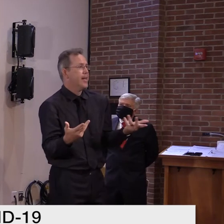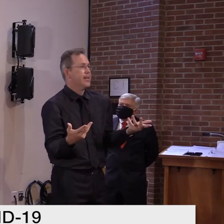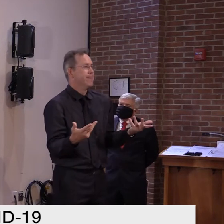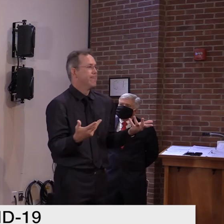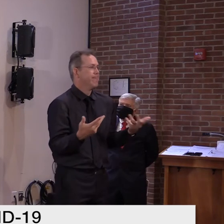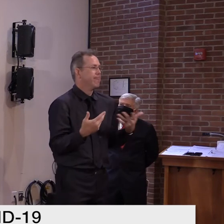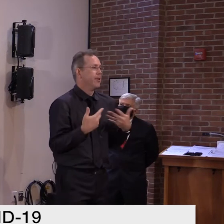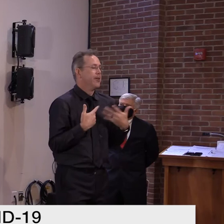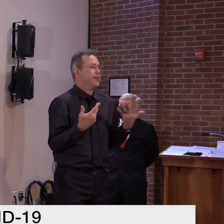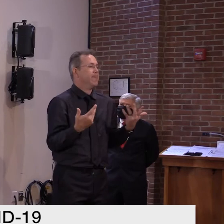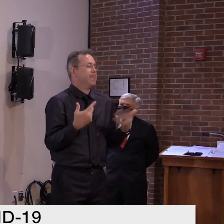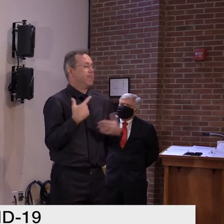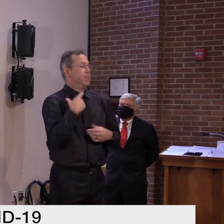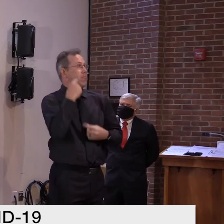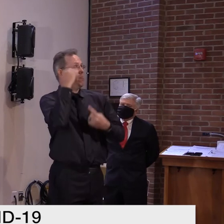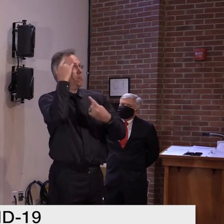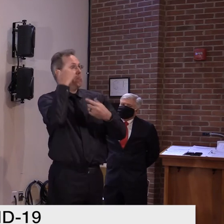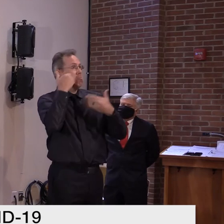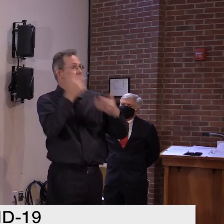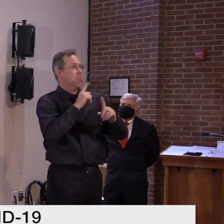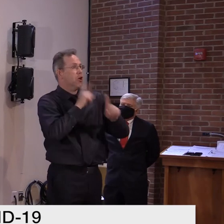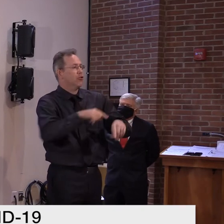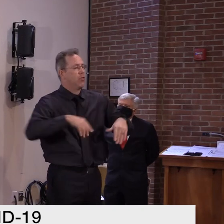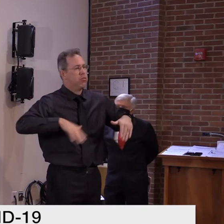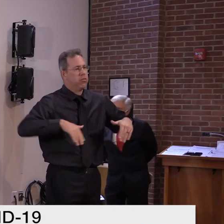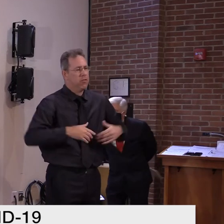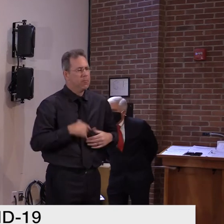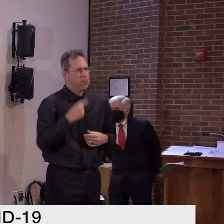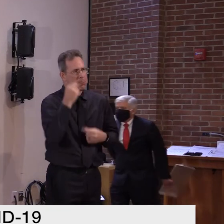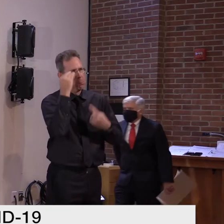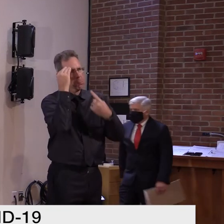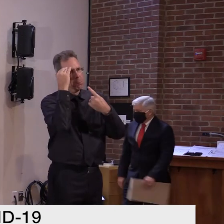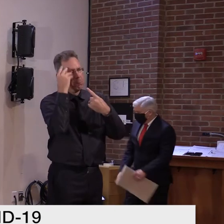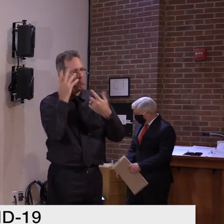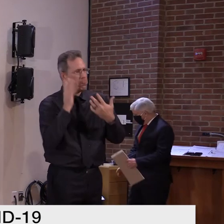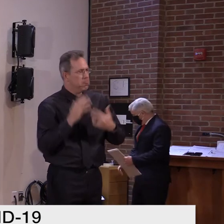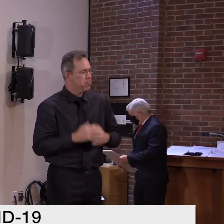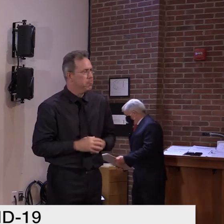much. Guy Page, Chronicle of the Vermont Statehouse.